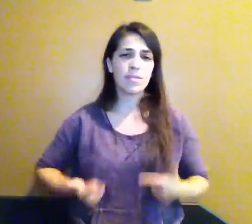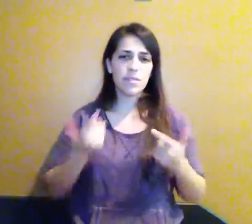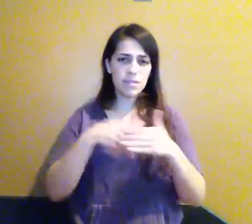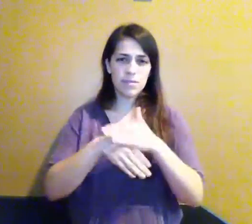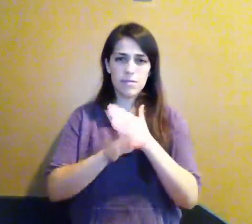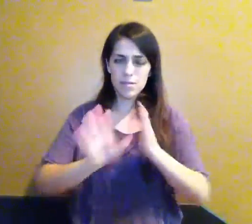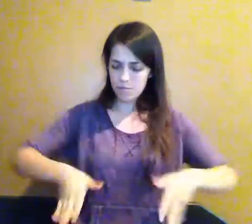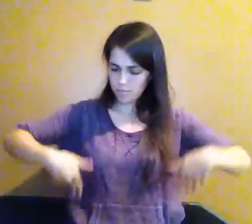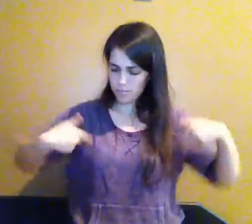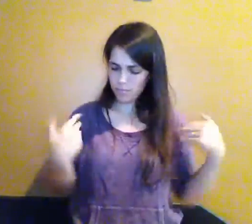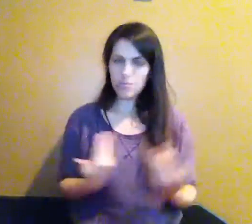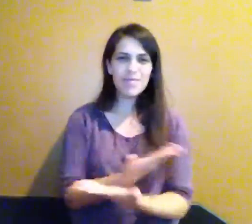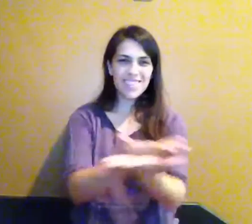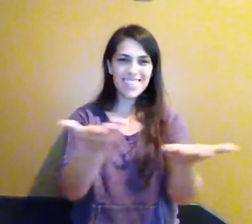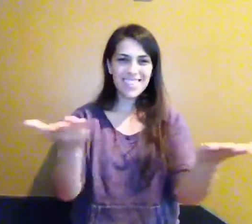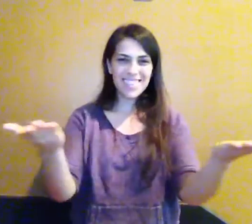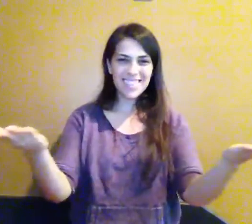Is in us